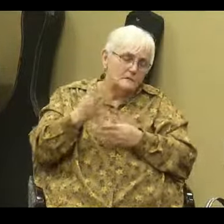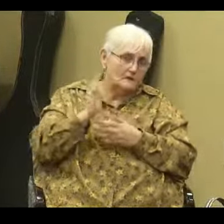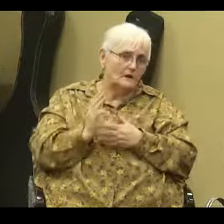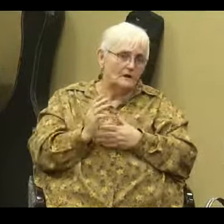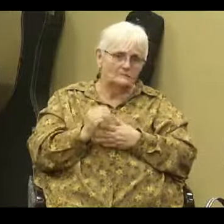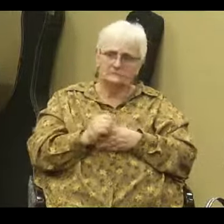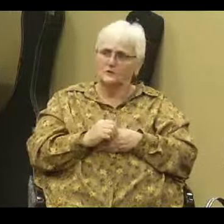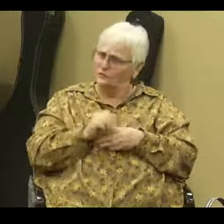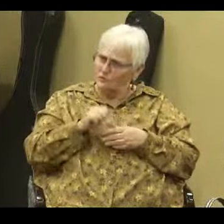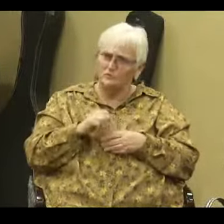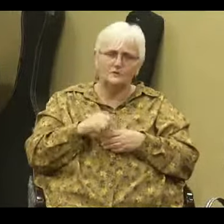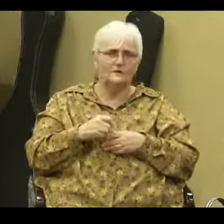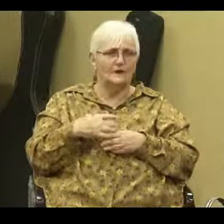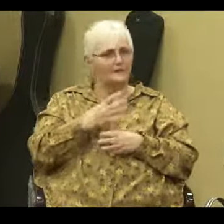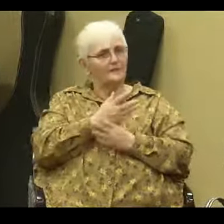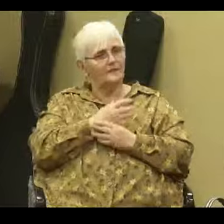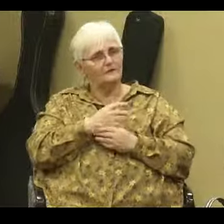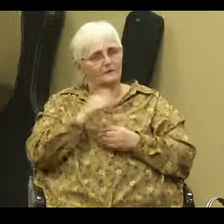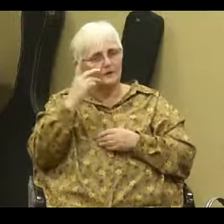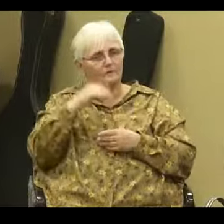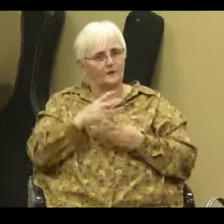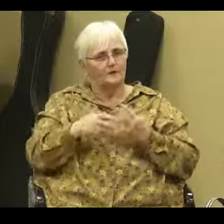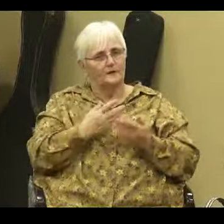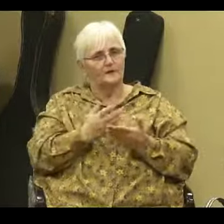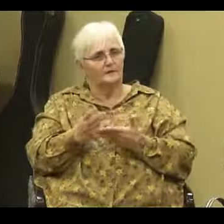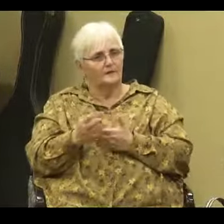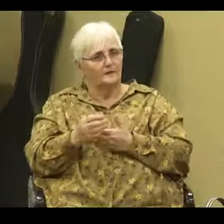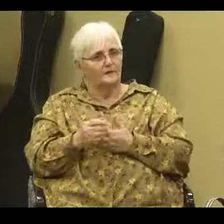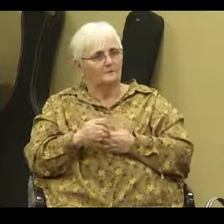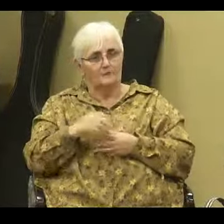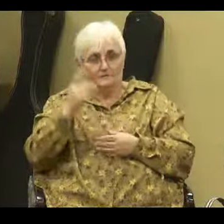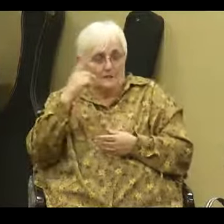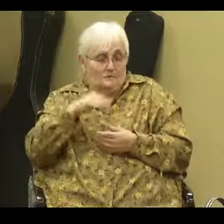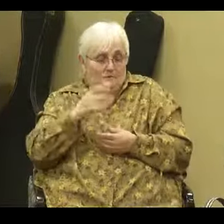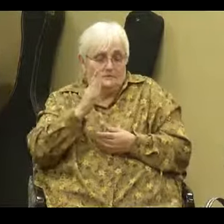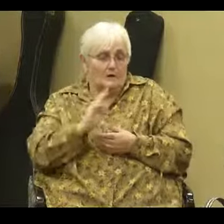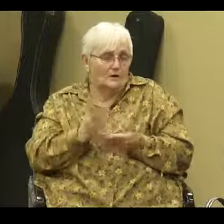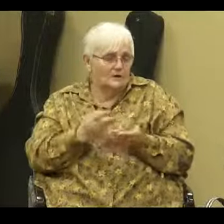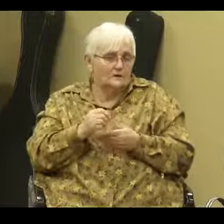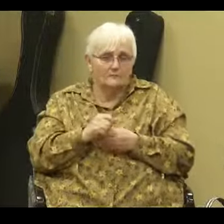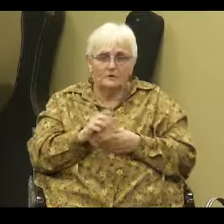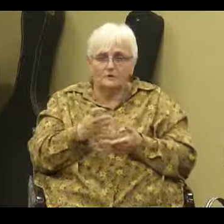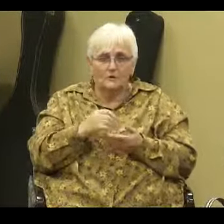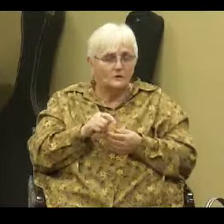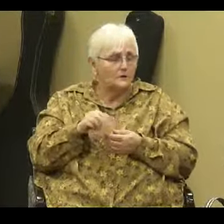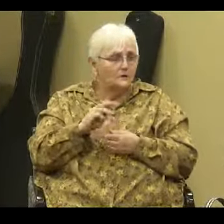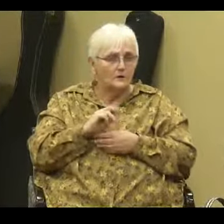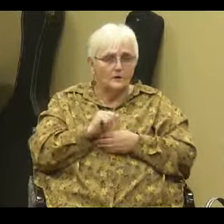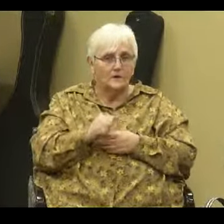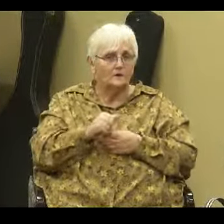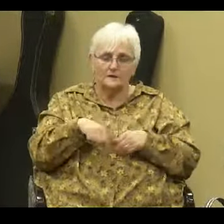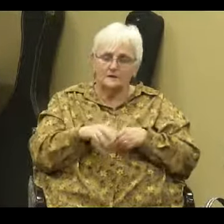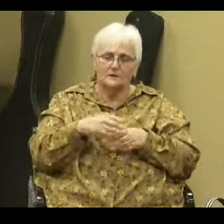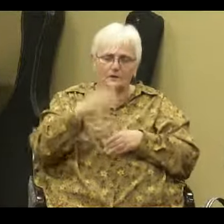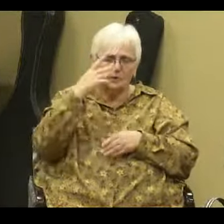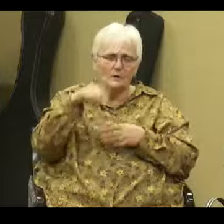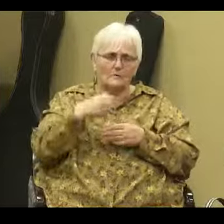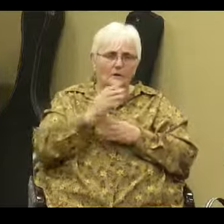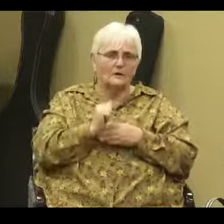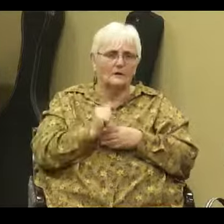Sure, man. I'd love to know that kind of stuff. You know, whether they believe in Him or serve Him or even want to or not. Because everyone knows that, you know